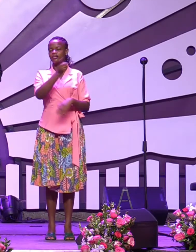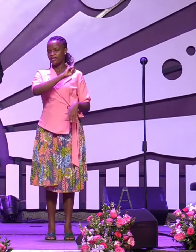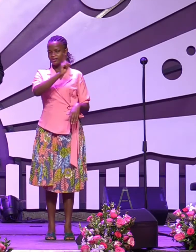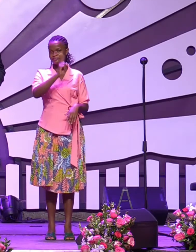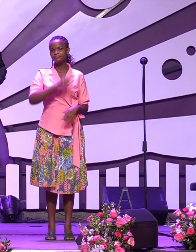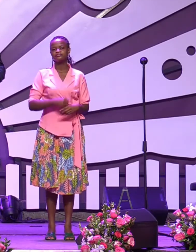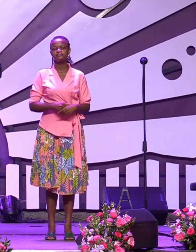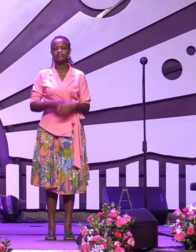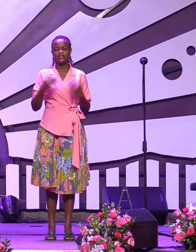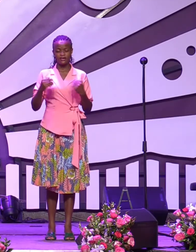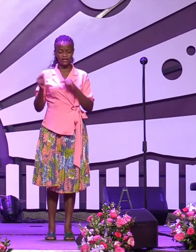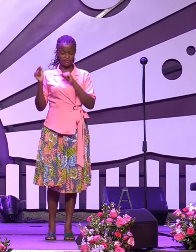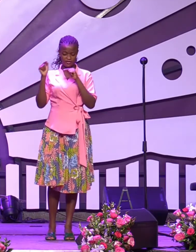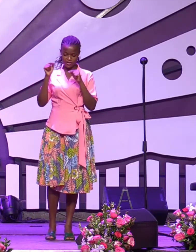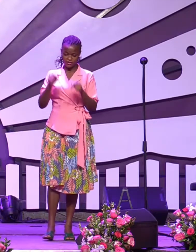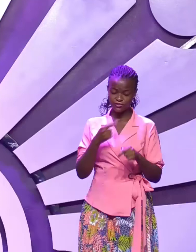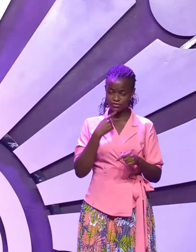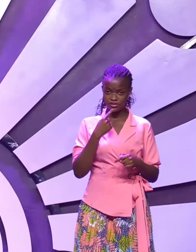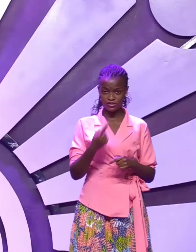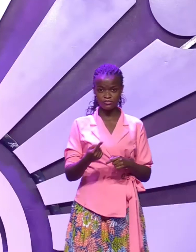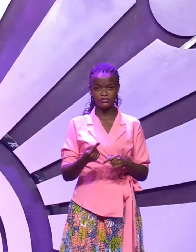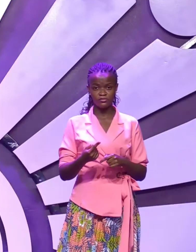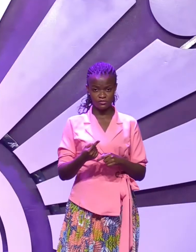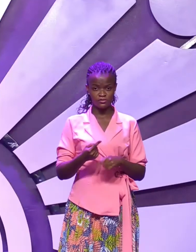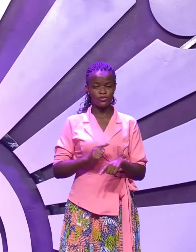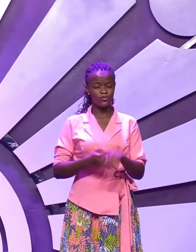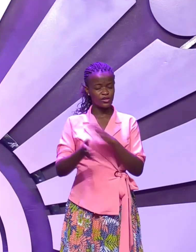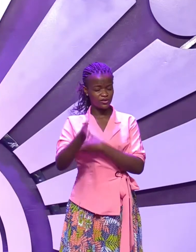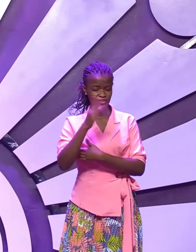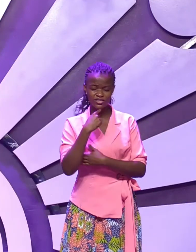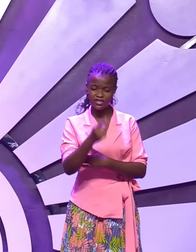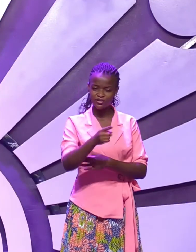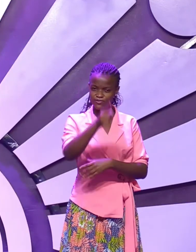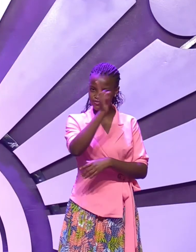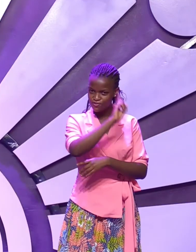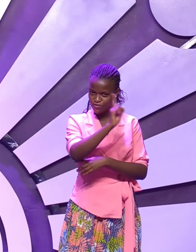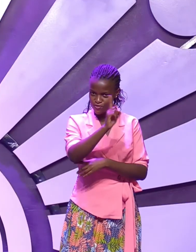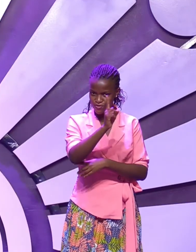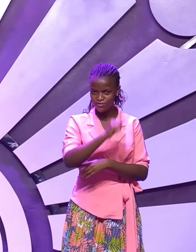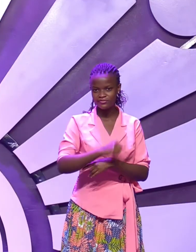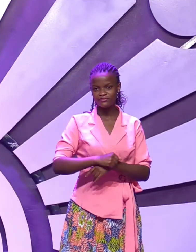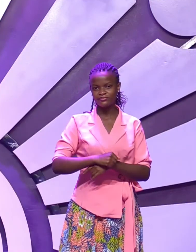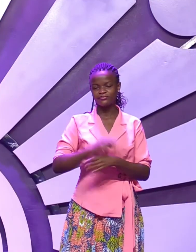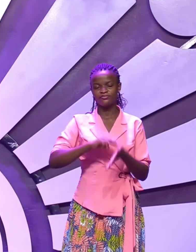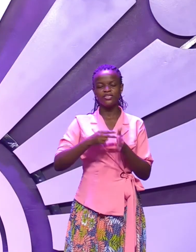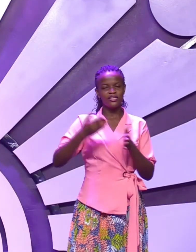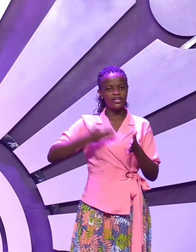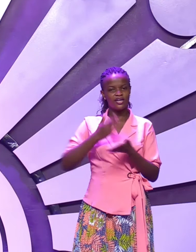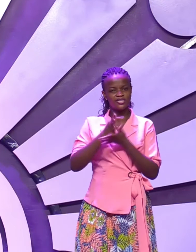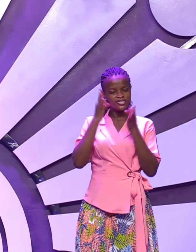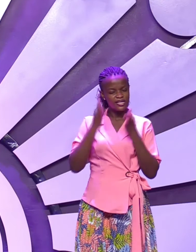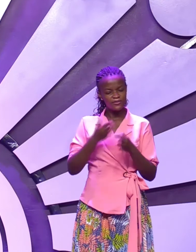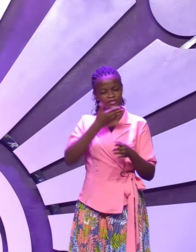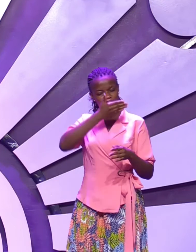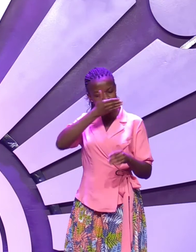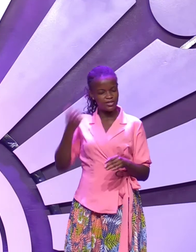I've come to tell you whenever God says no he has something better